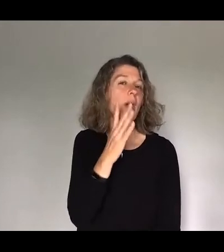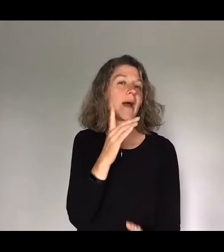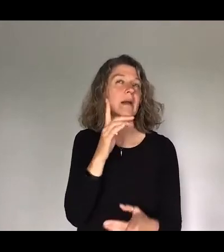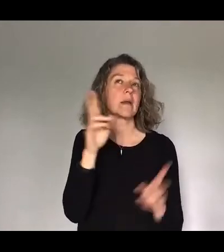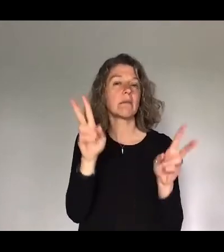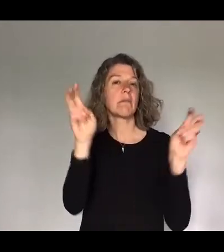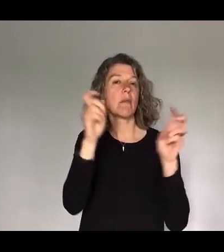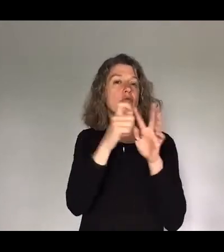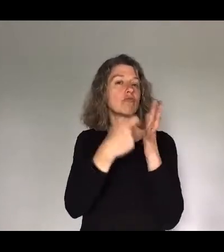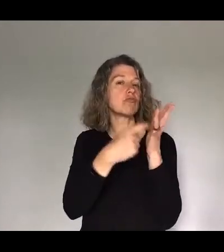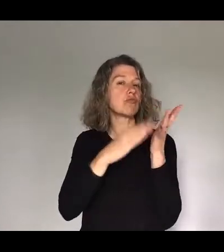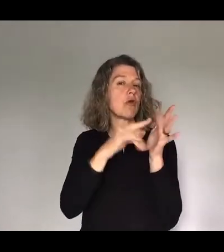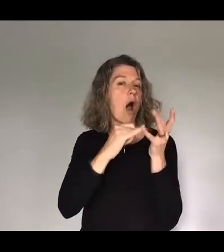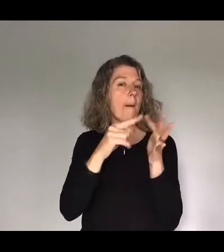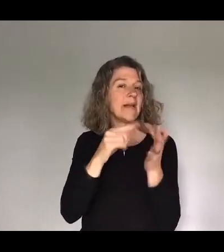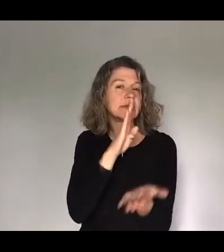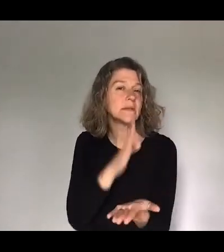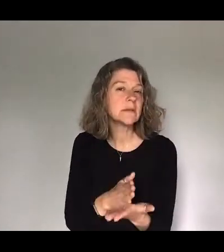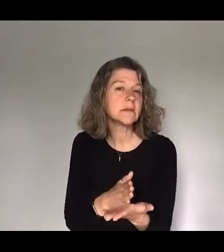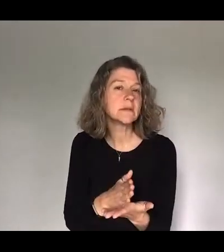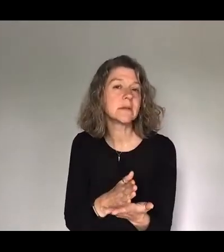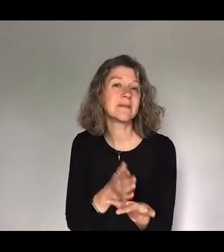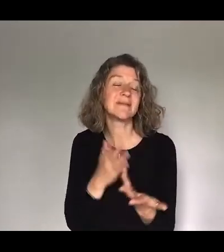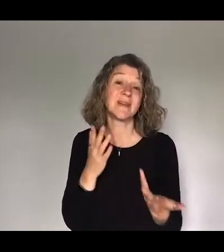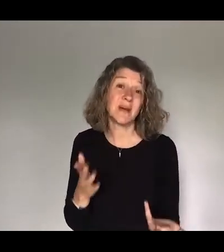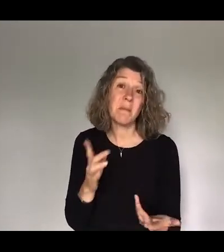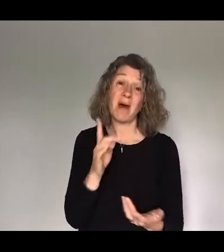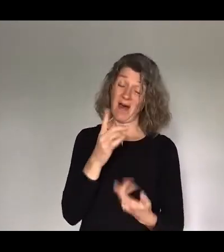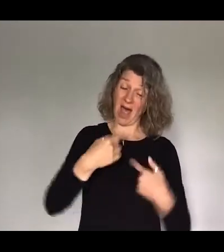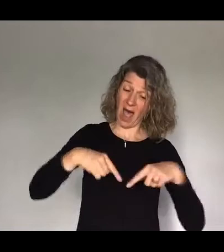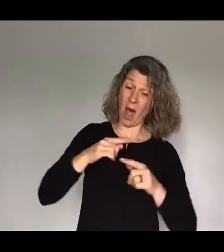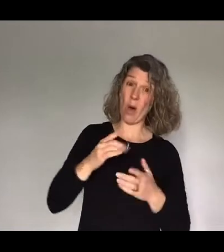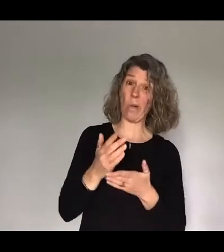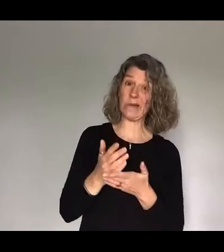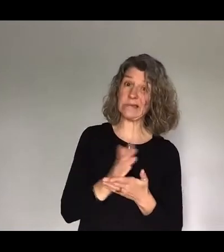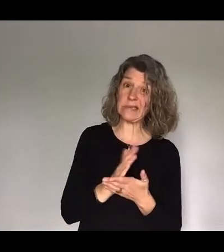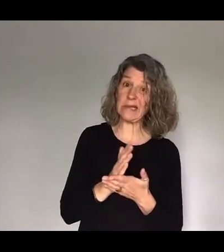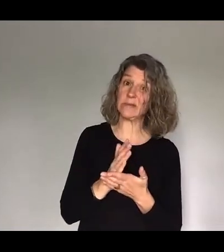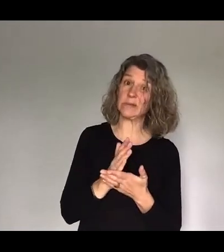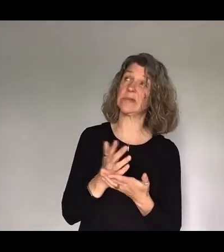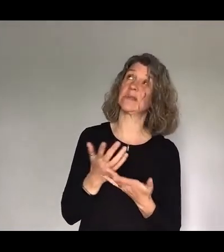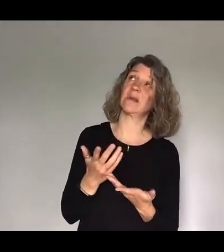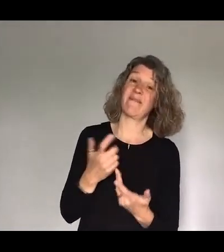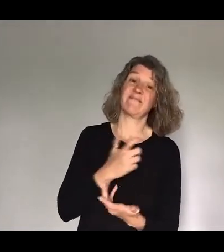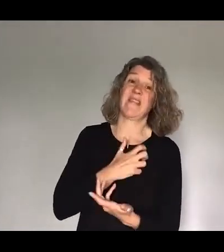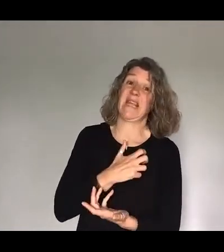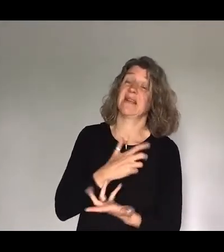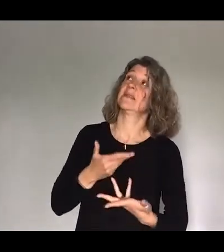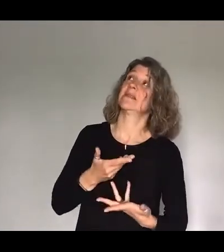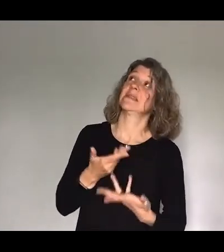but we often put the doubts that we have the fears that we have onto God but when God makes